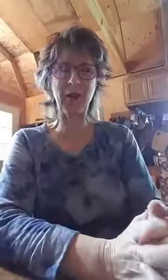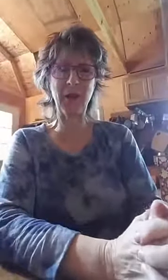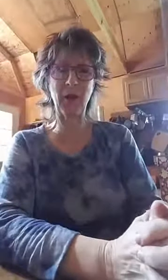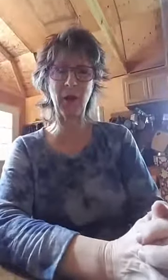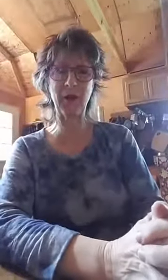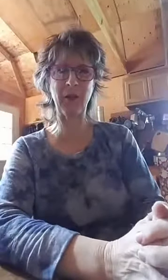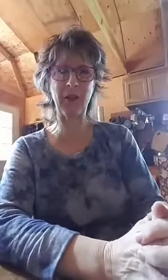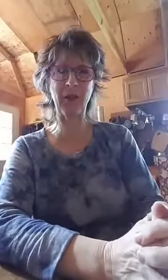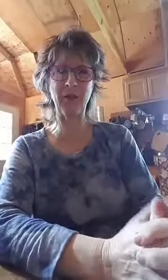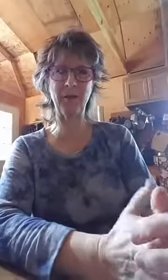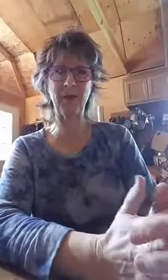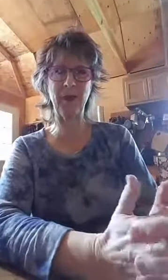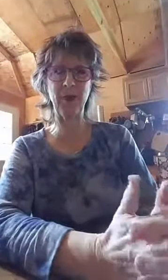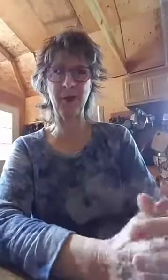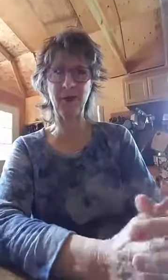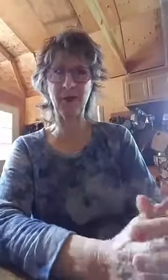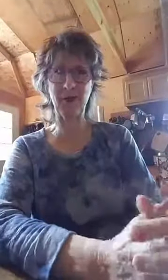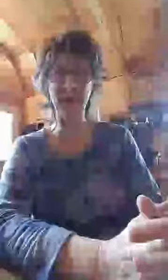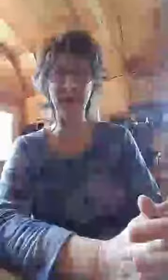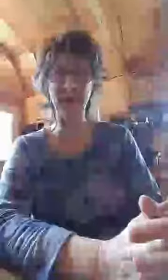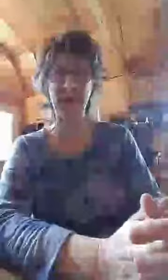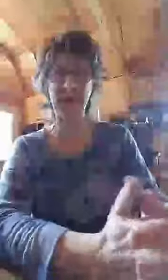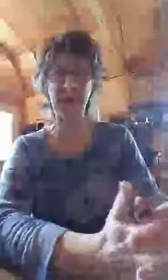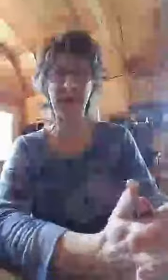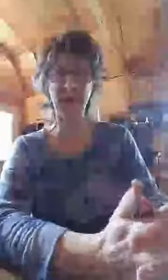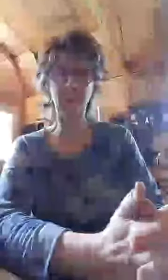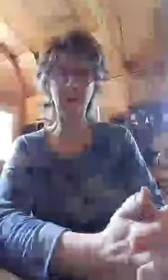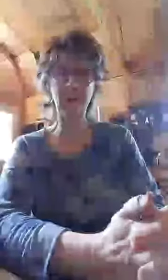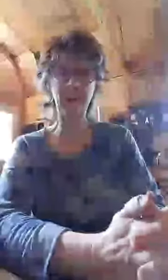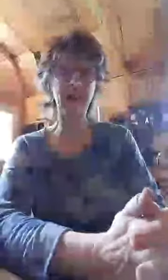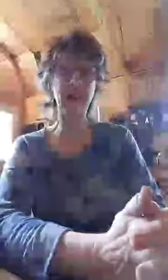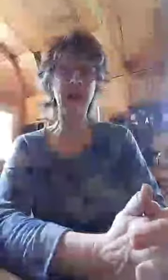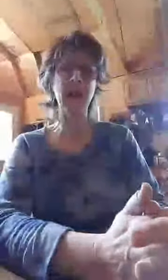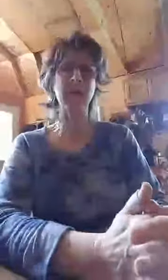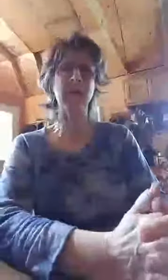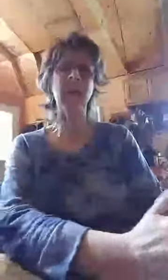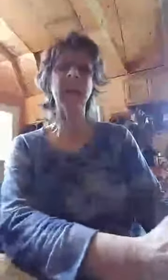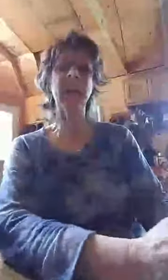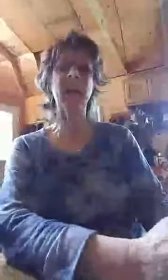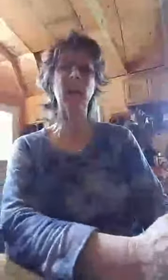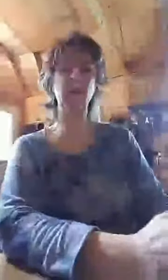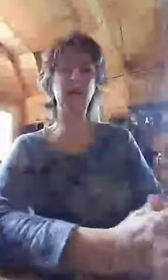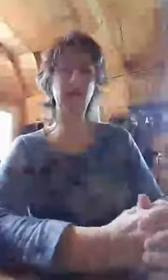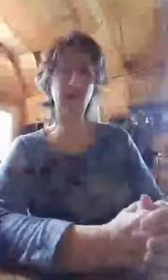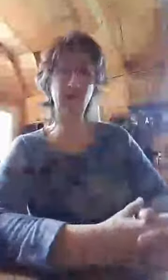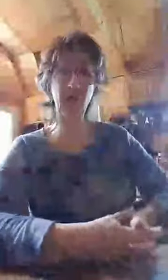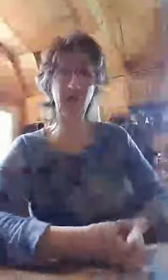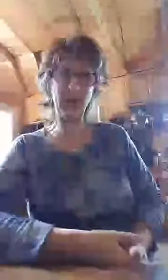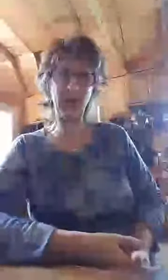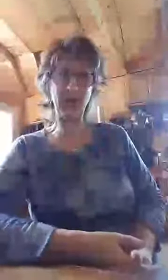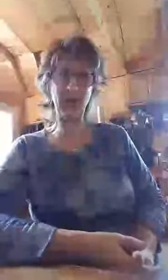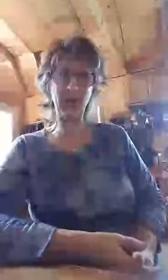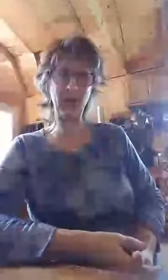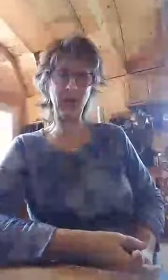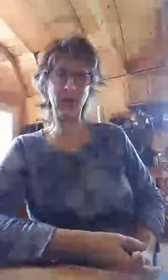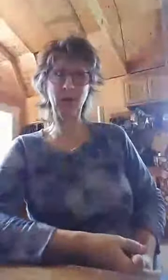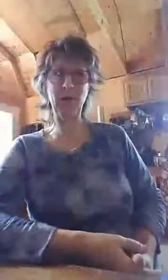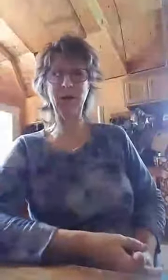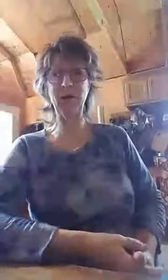want to do a quick video. I'm robinbremer.net is my website and I wanted to share with you one of the